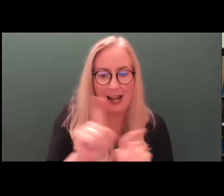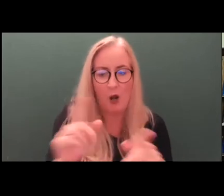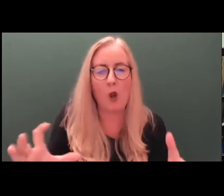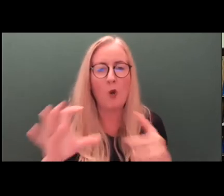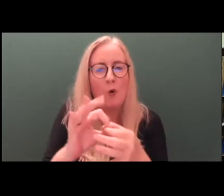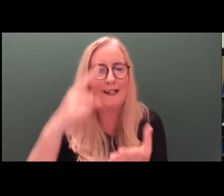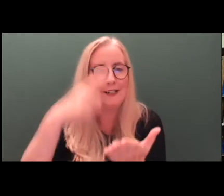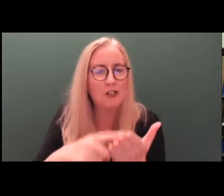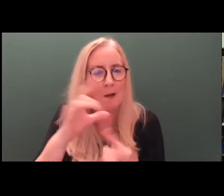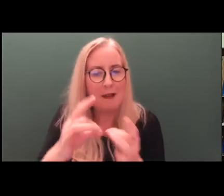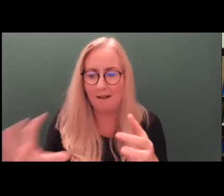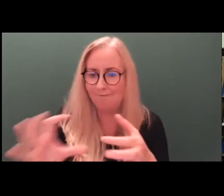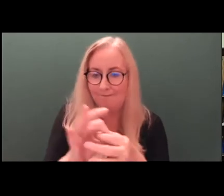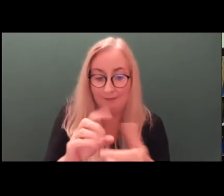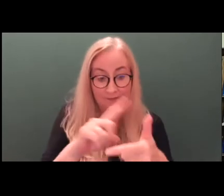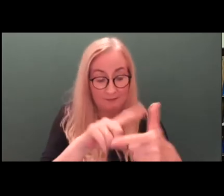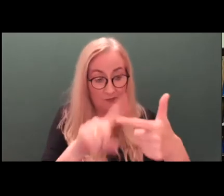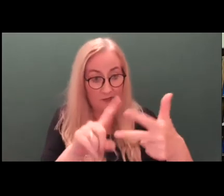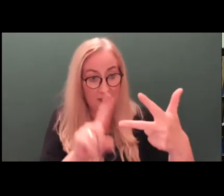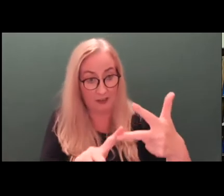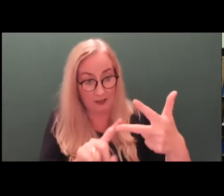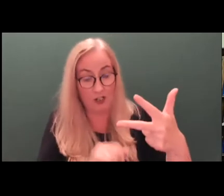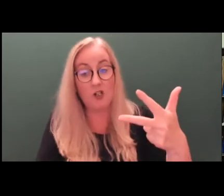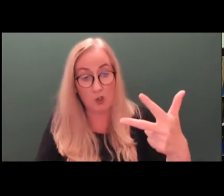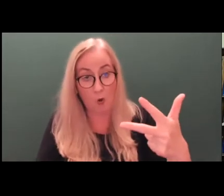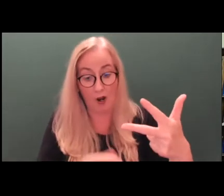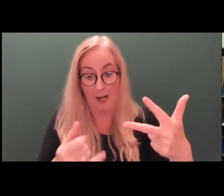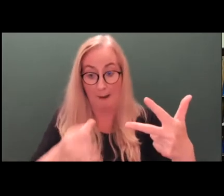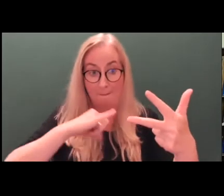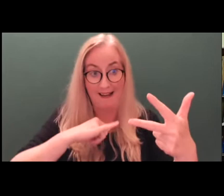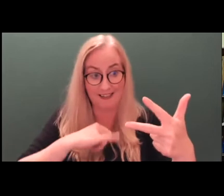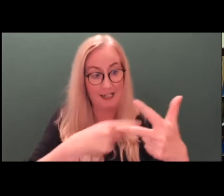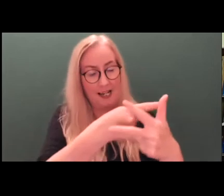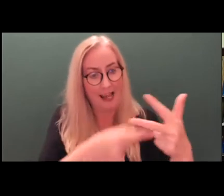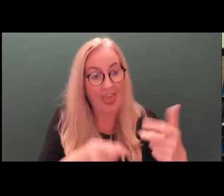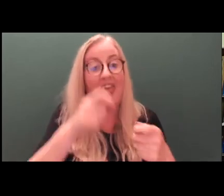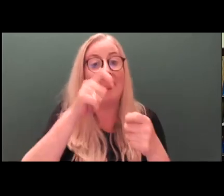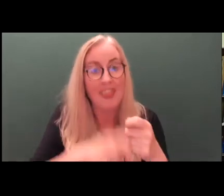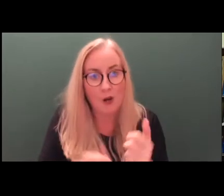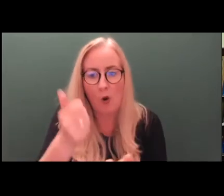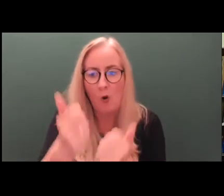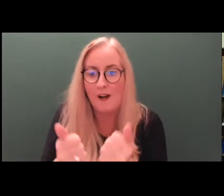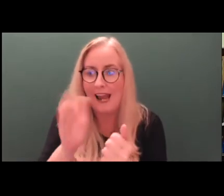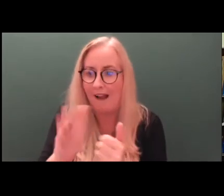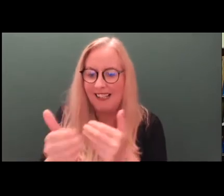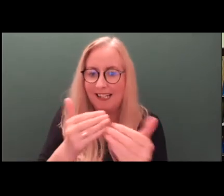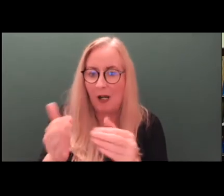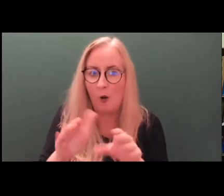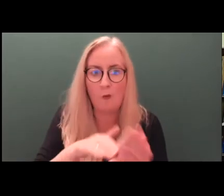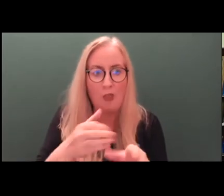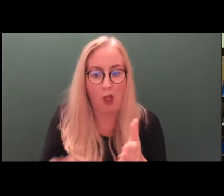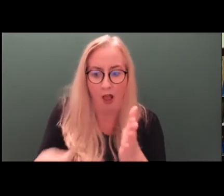And beyond the issue of the Ward's capacity, the Court will have to deal with all other complications